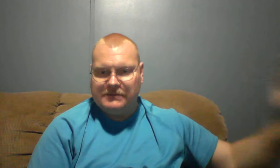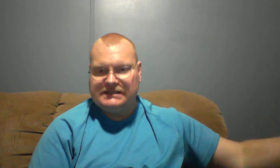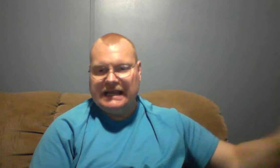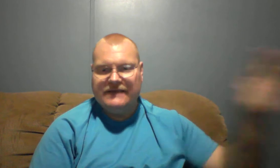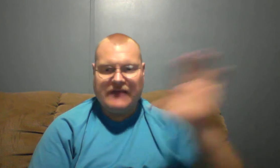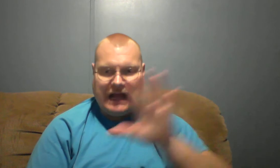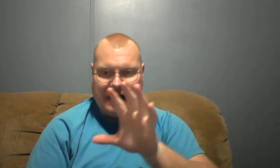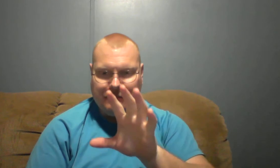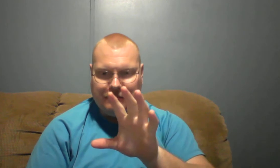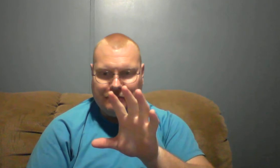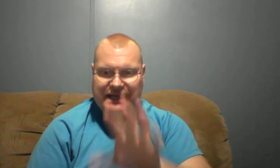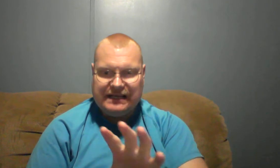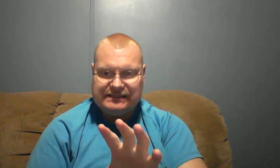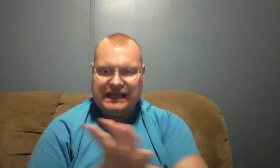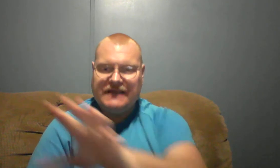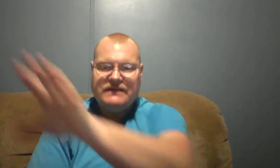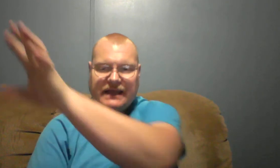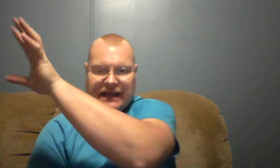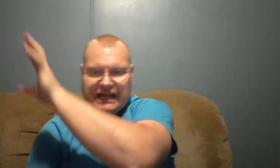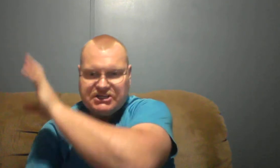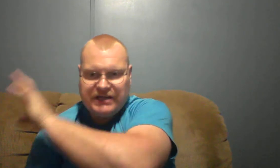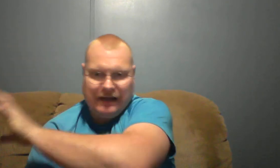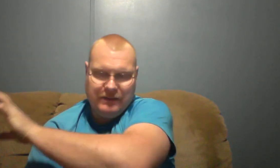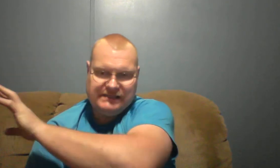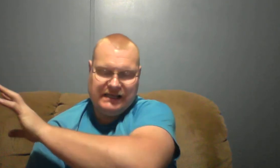saved I'm being saved and I shall be saved.